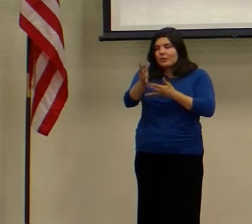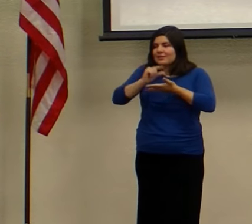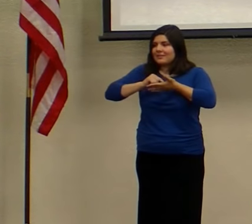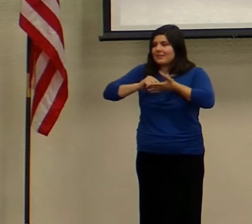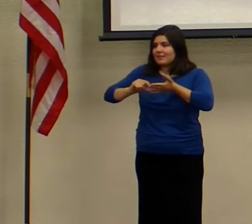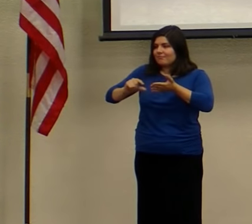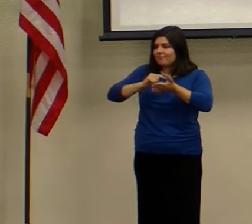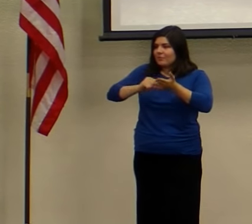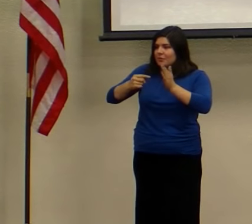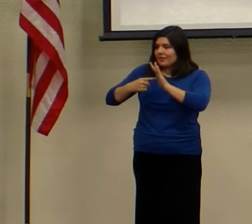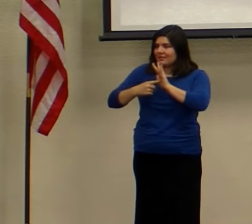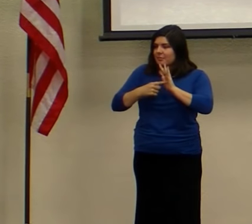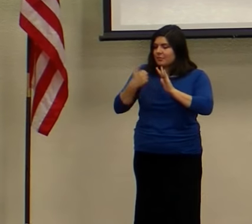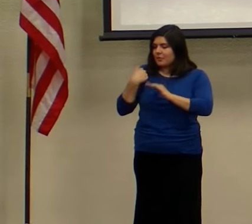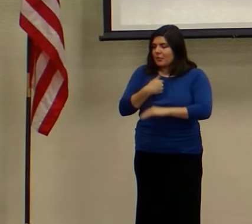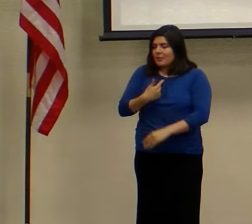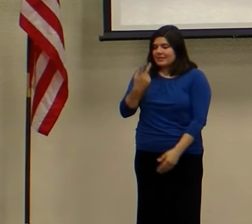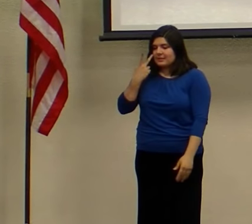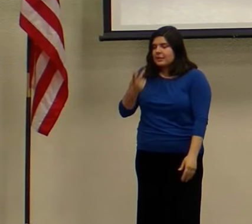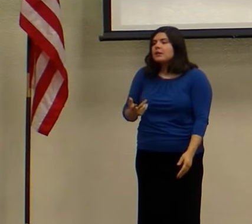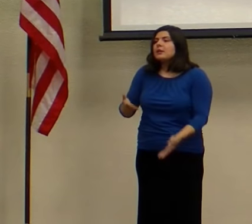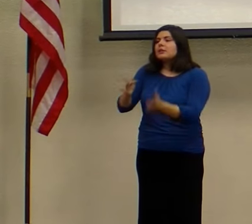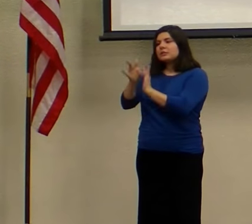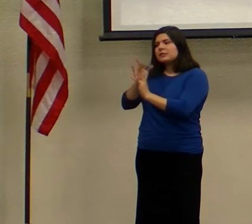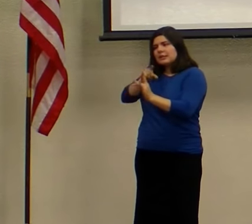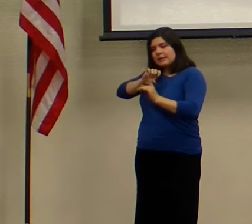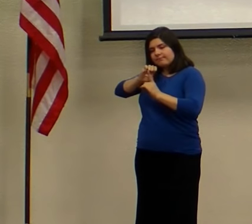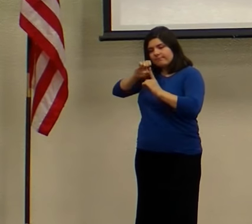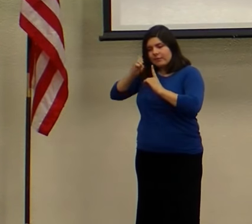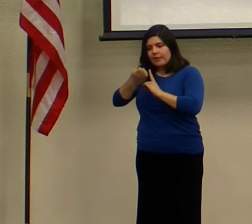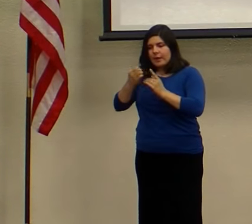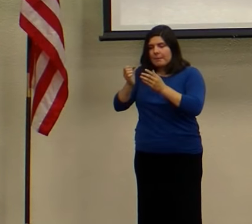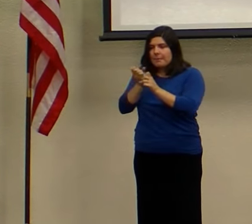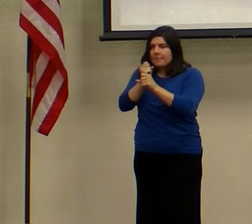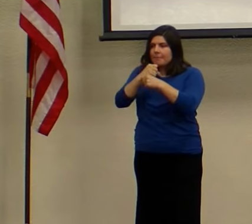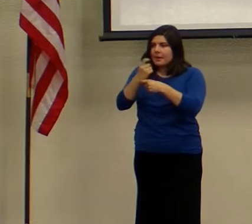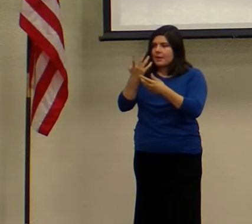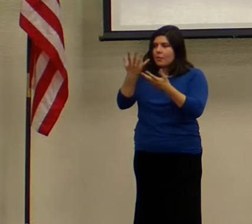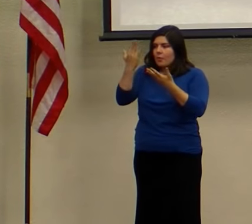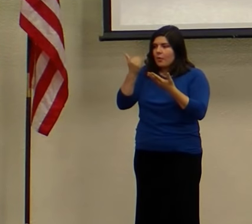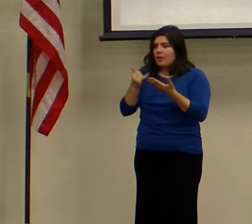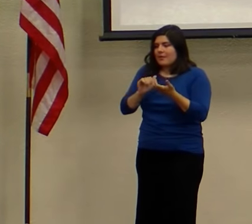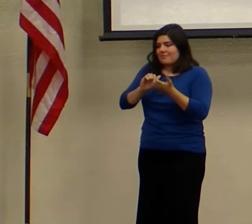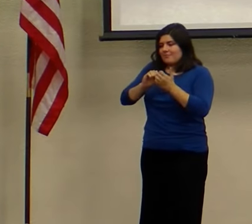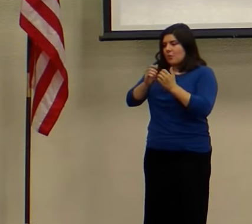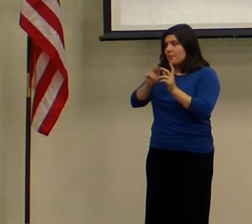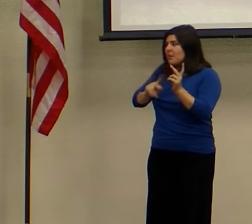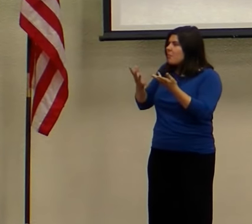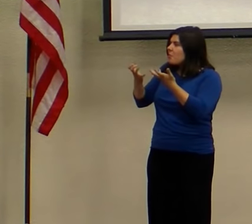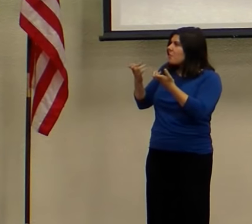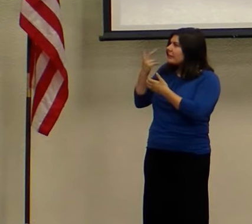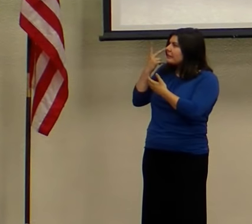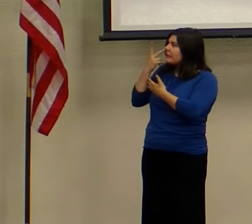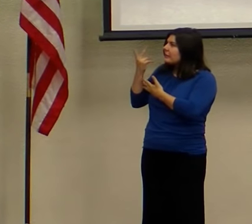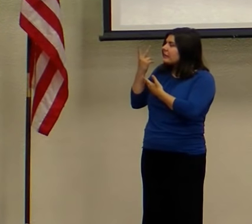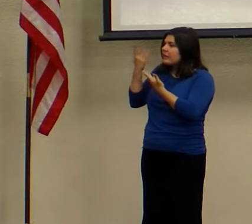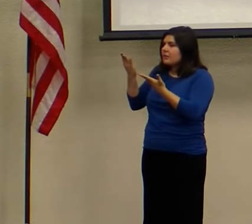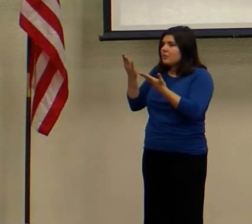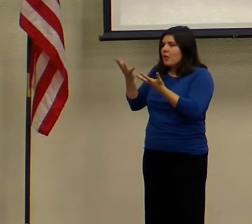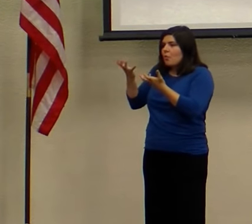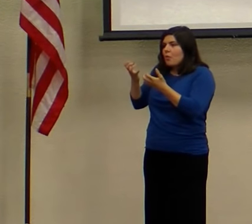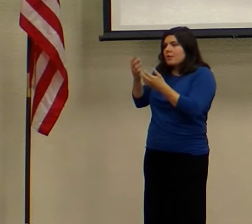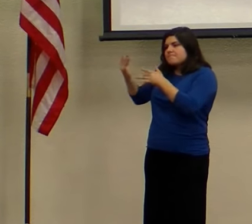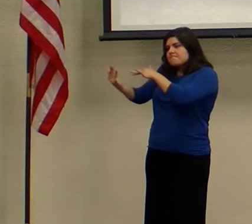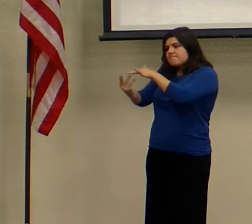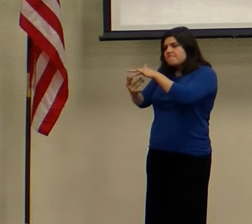an environment where people want to see him. He builds this environment where people want to be around him